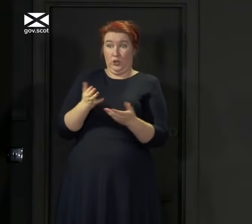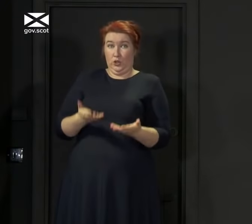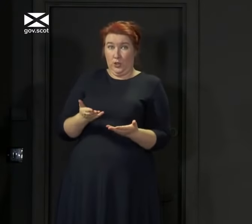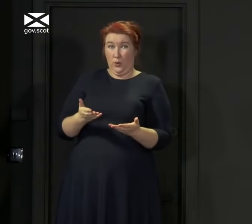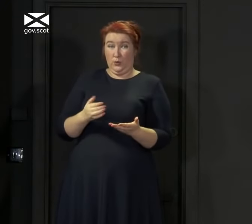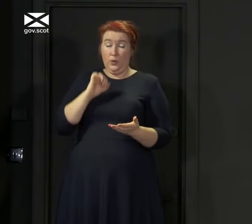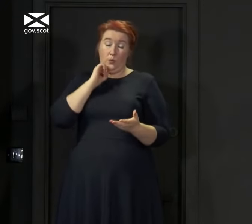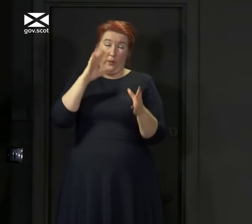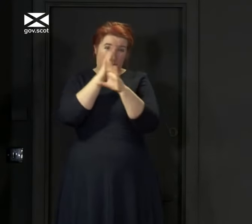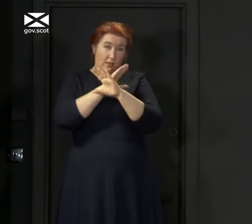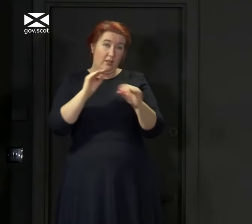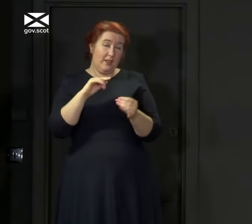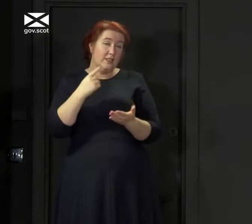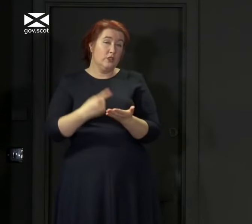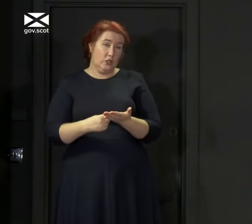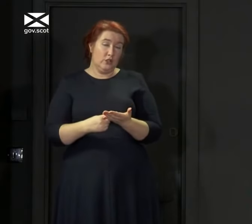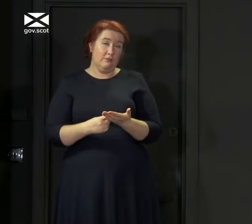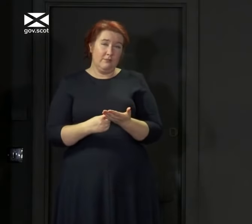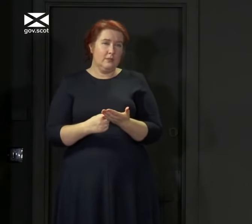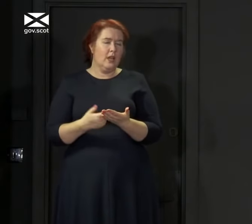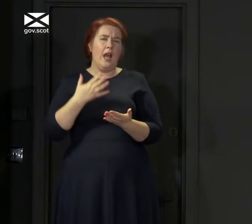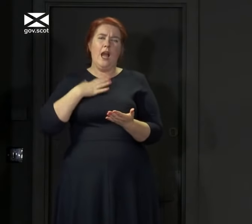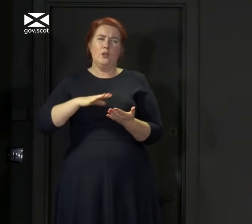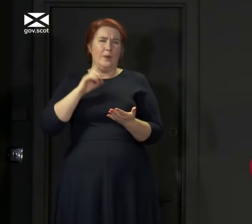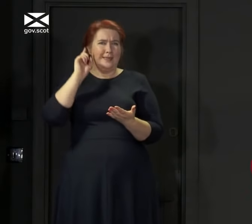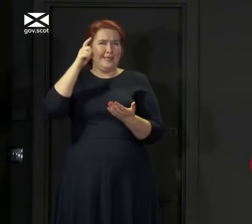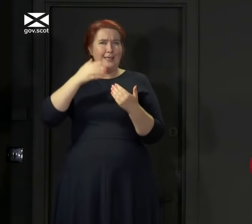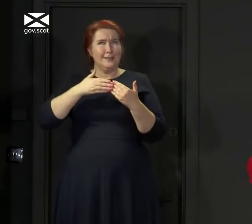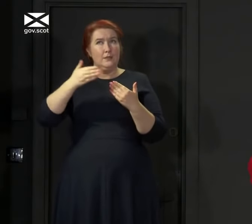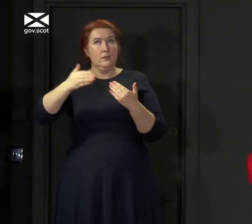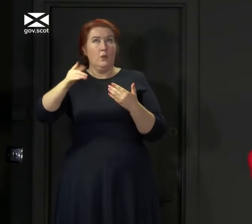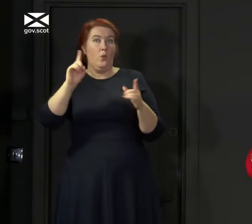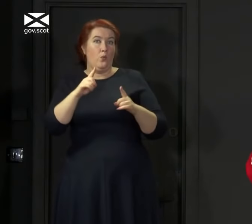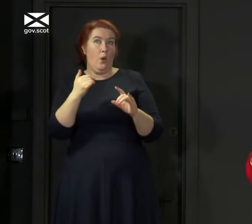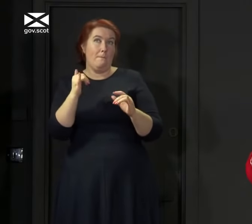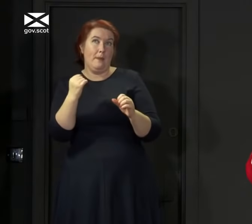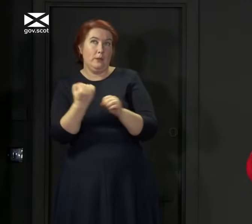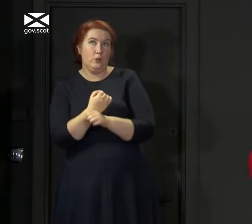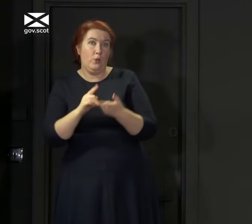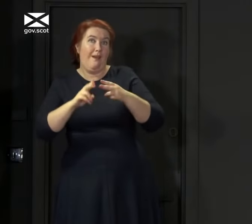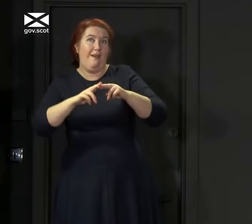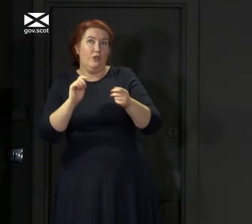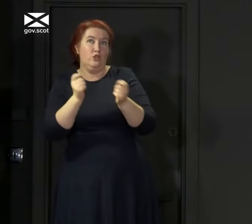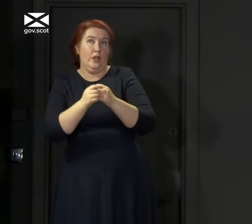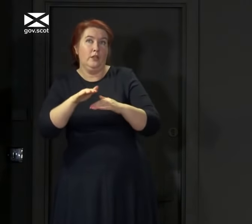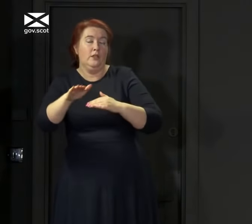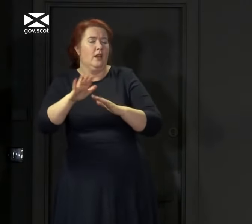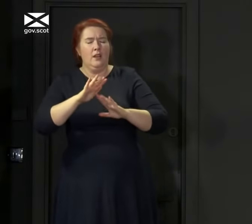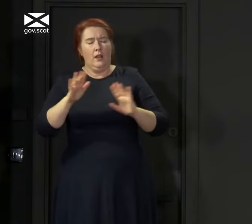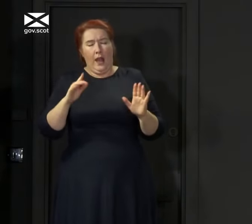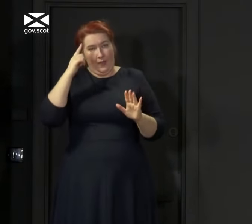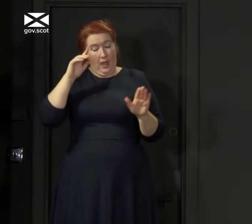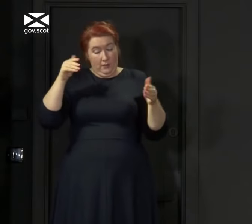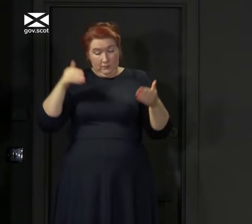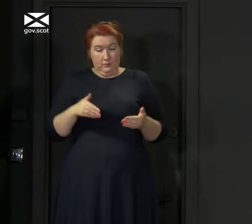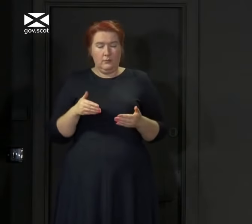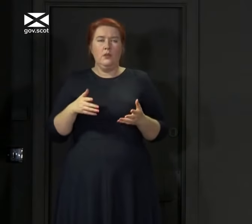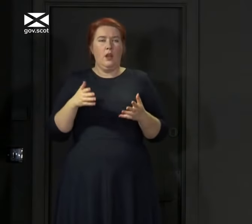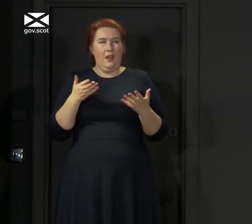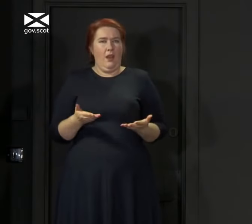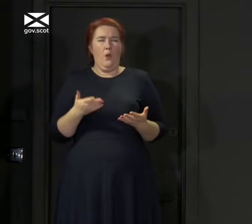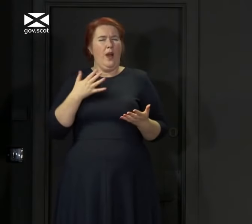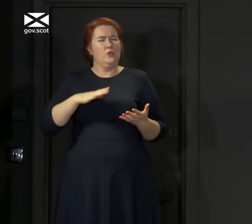communicate those decisions, rather than speculate about what we might do if the situation changed. I think it's really important that I don't confuse